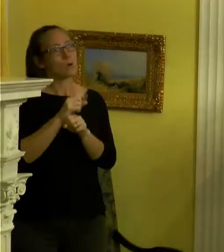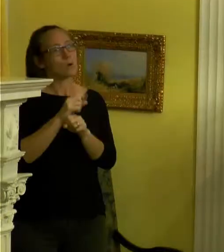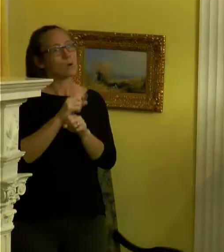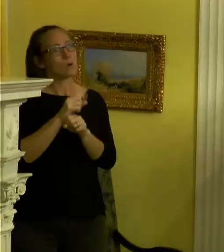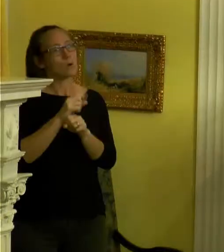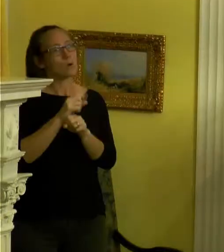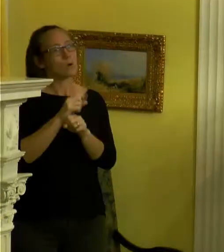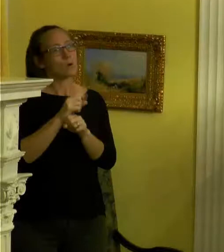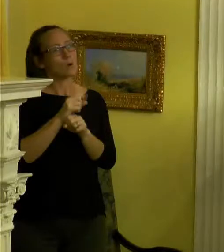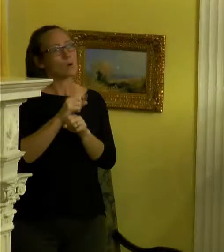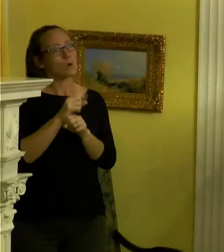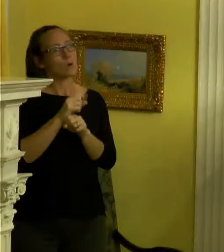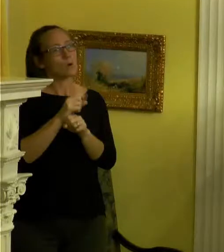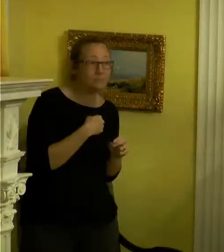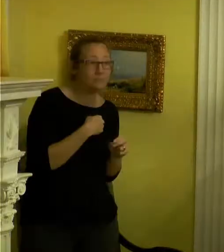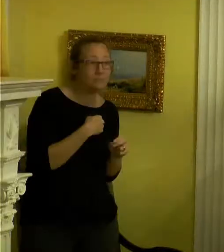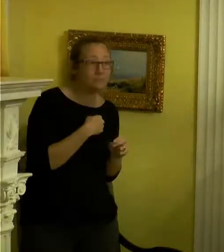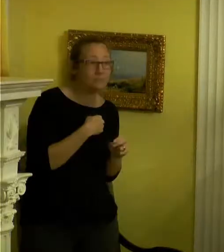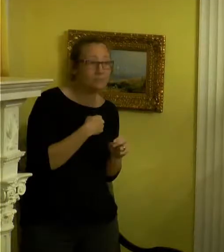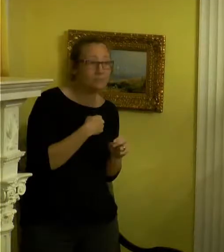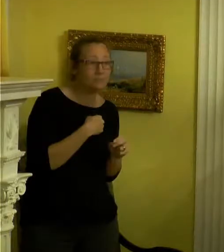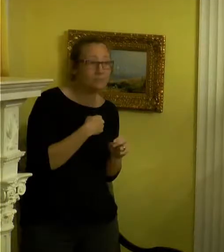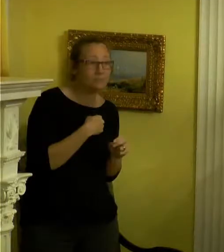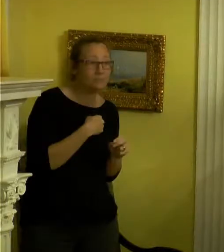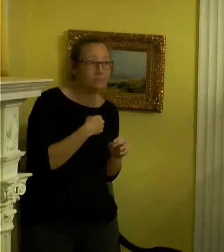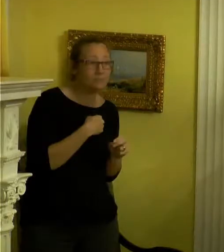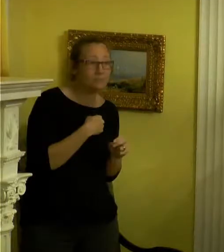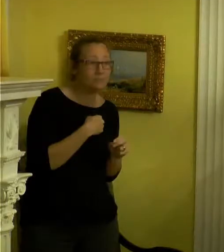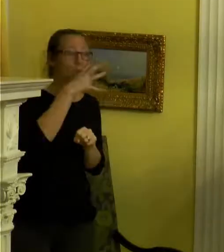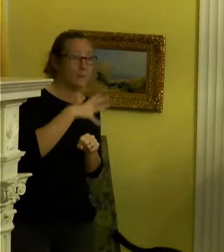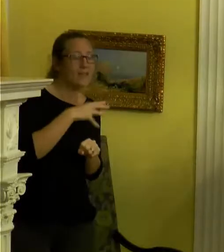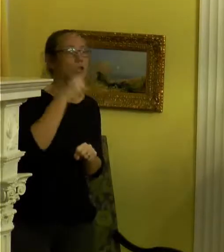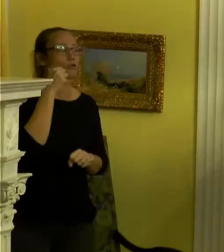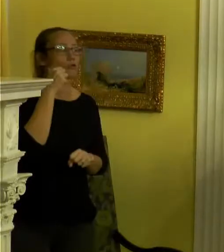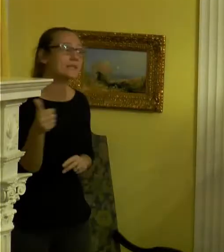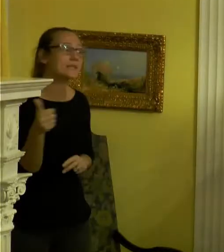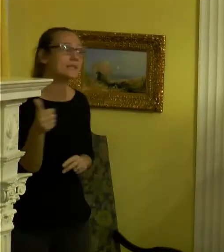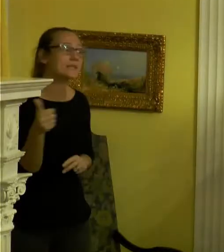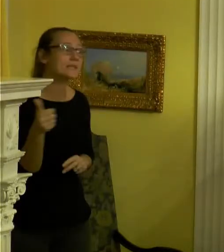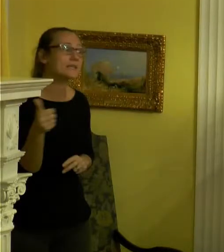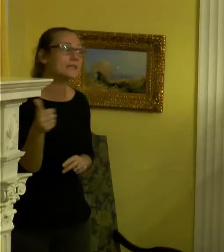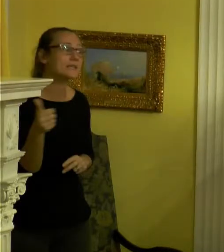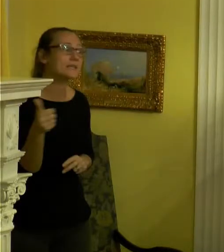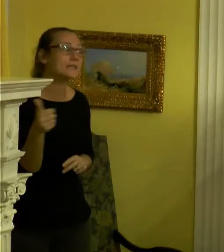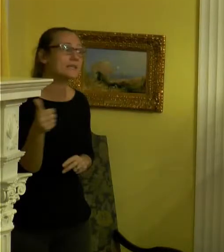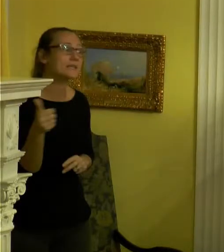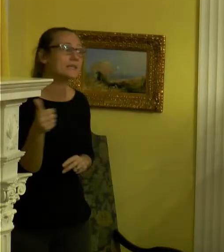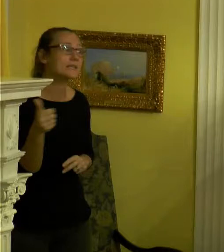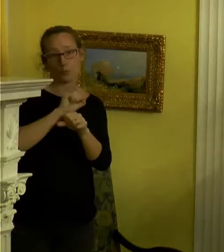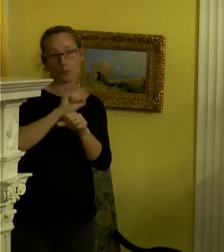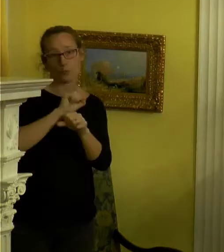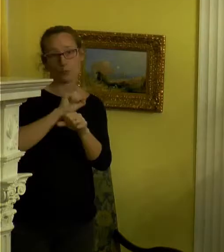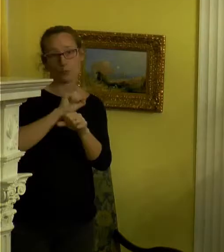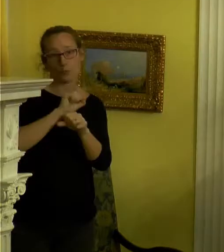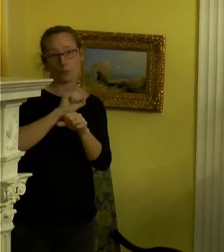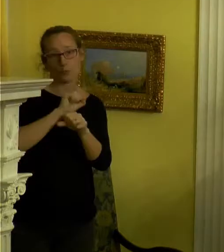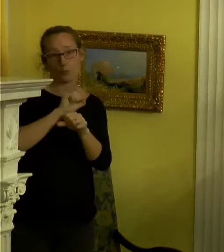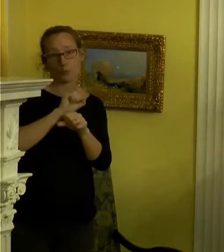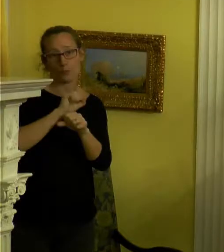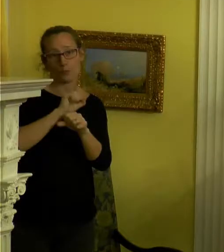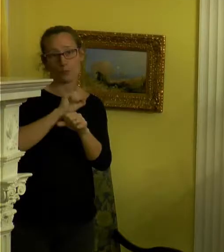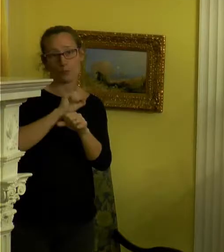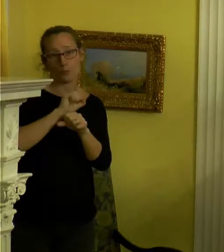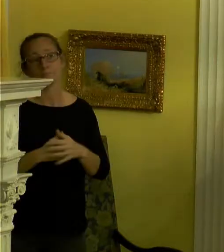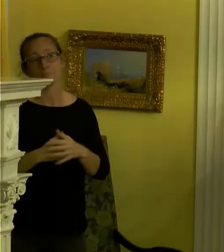me. I don't want say that. I make work for black women and girls so that they can see in the work. Simple as that.